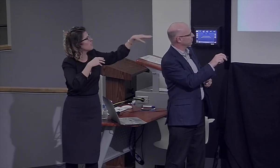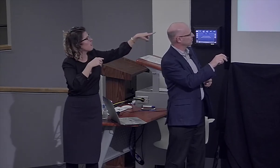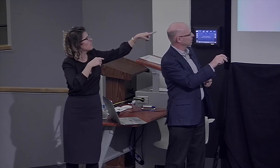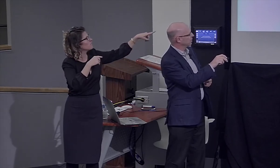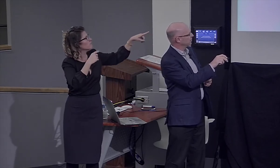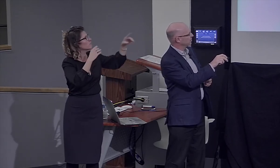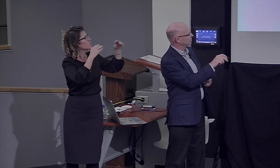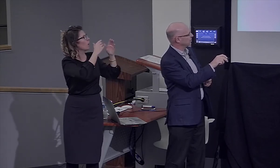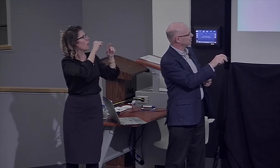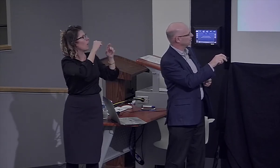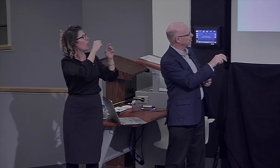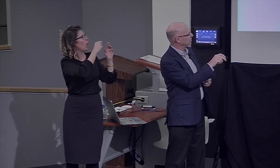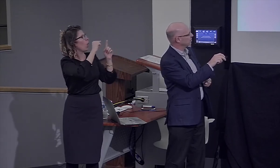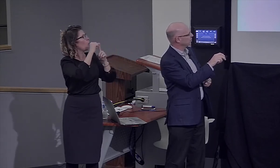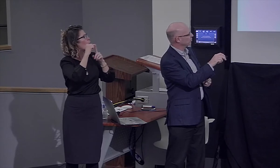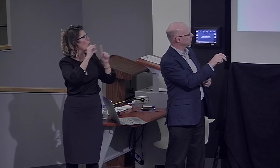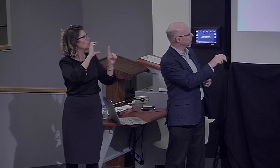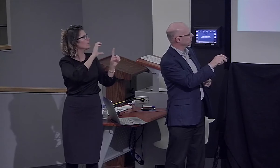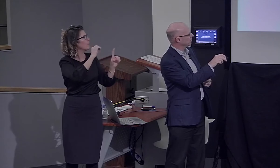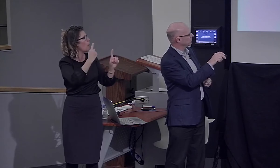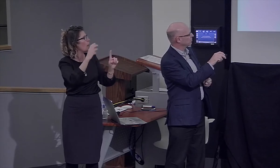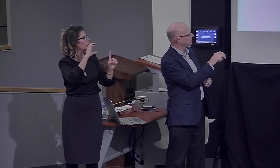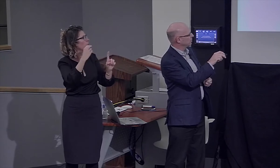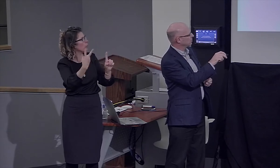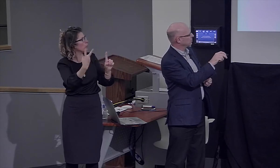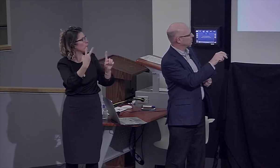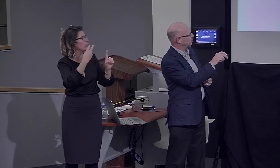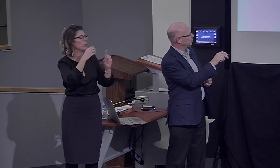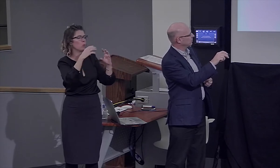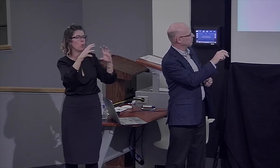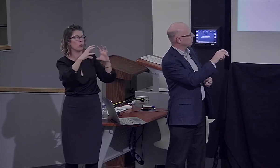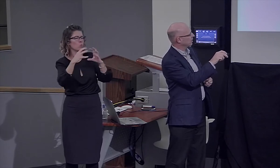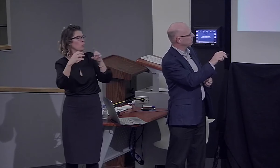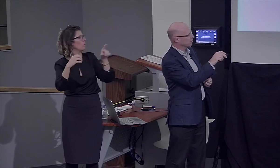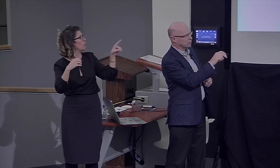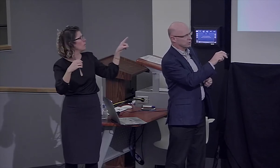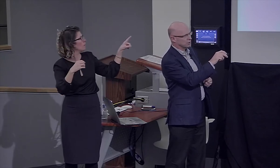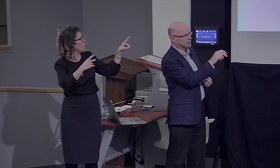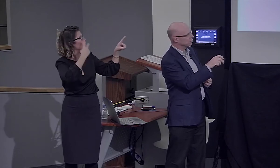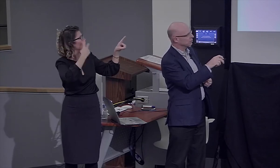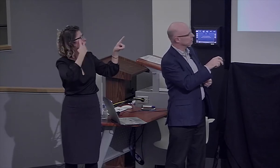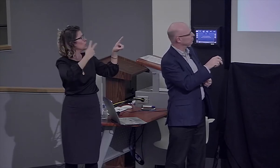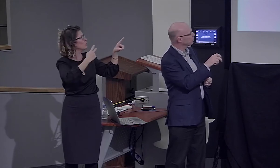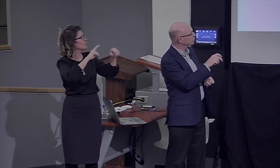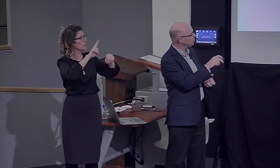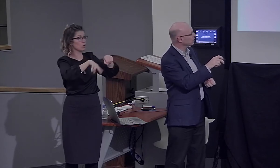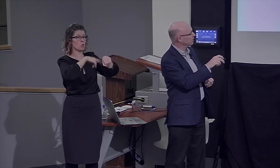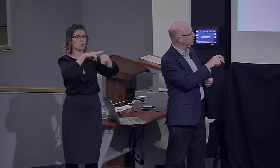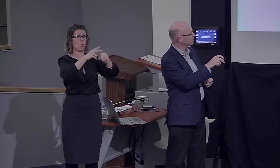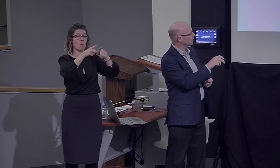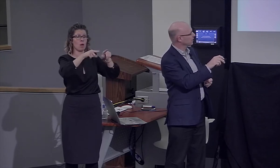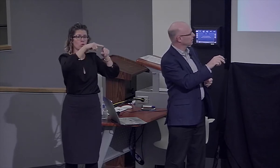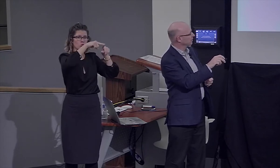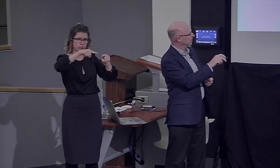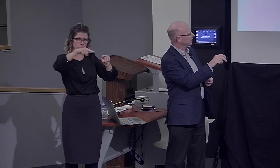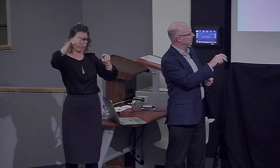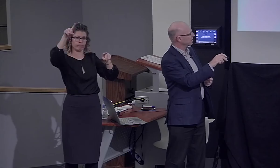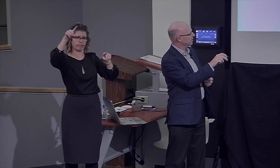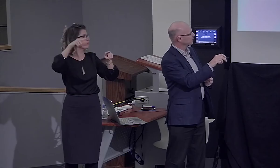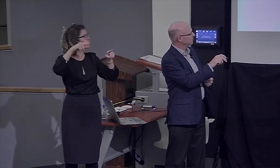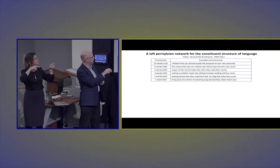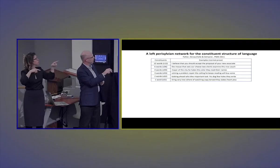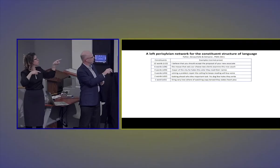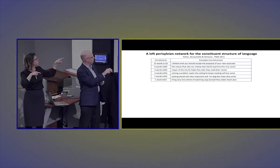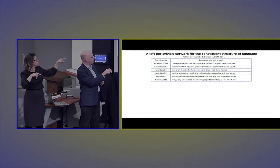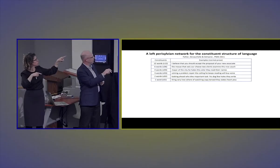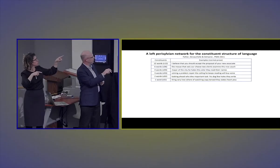of words, this is the sentence, one word, 12 words. You can see the activation climbing monotonically, very nicely,